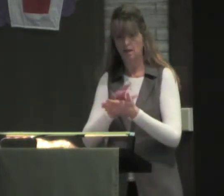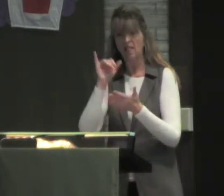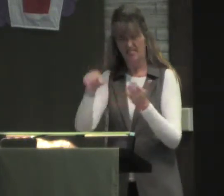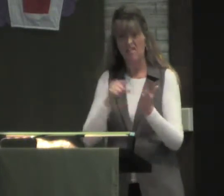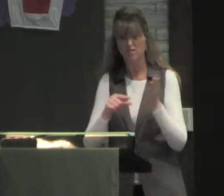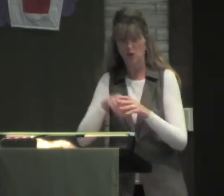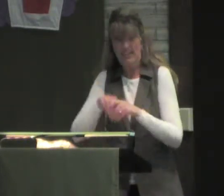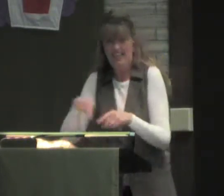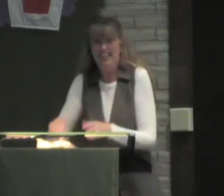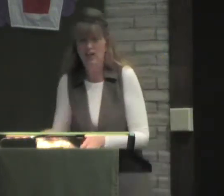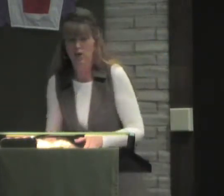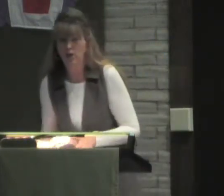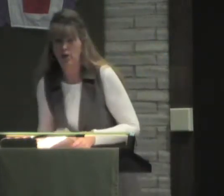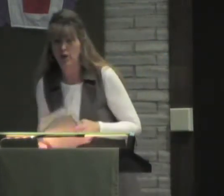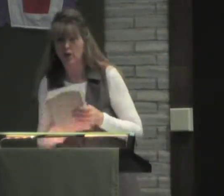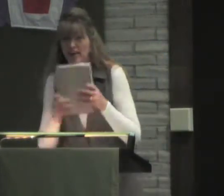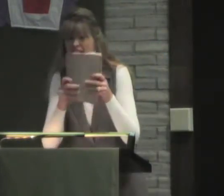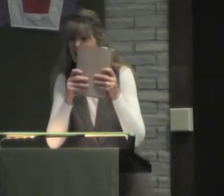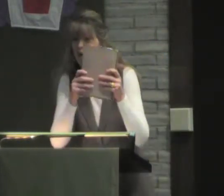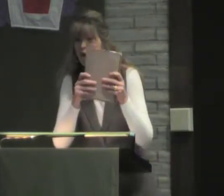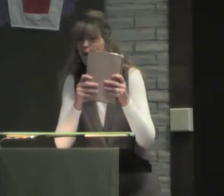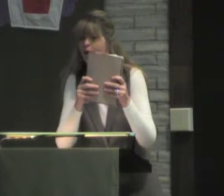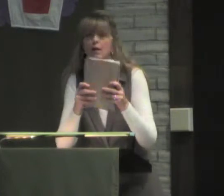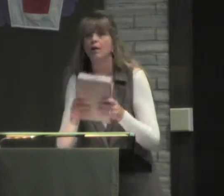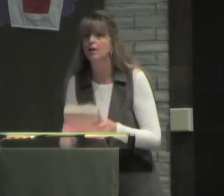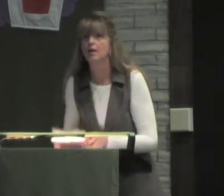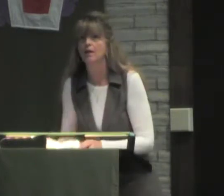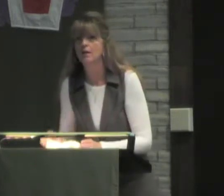That was straight from the movie. And that verse was straight from the Bible.